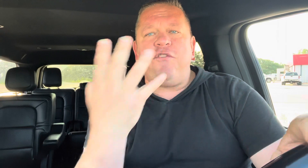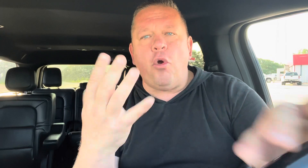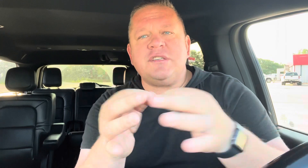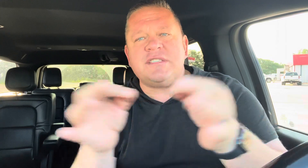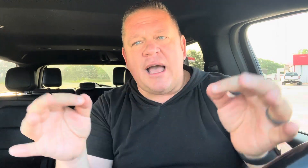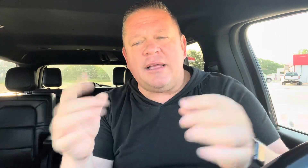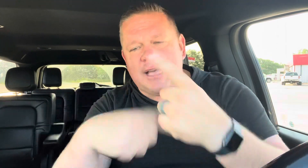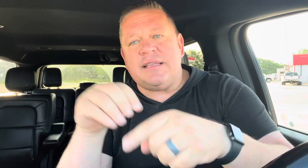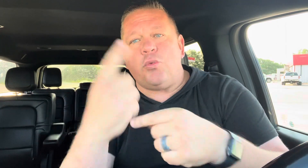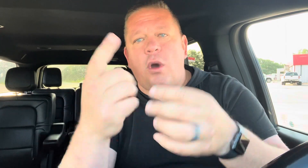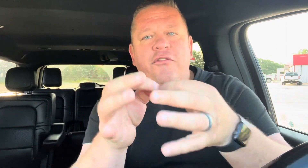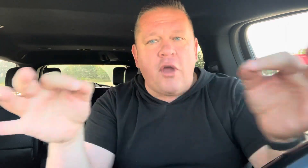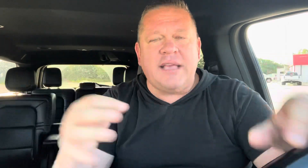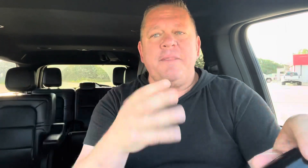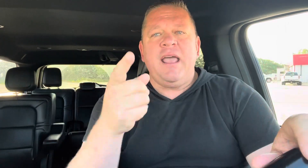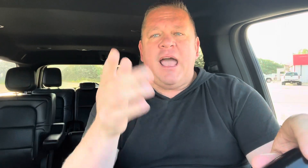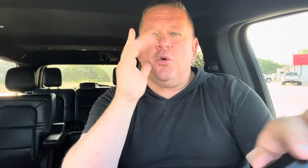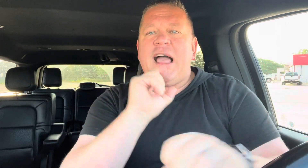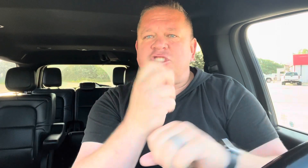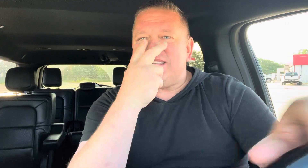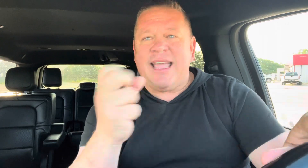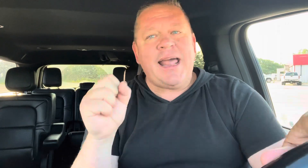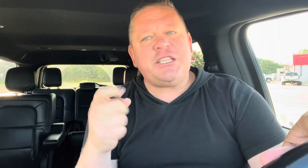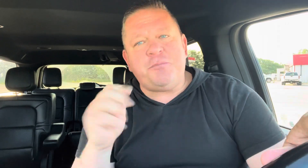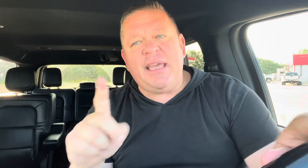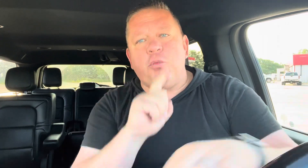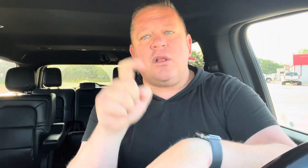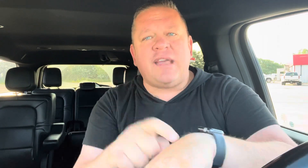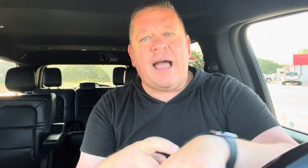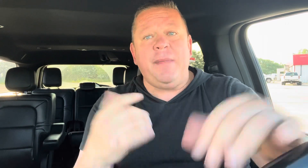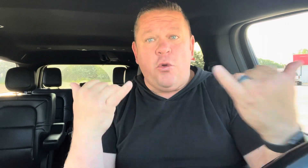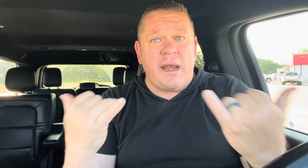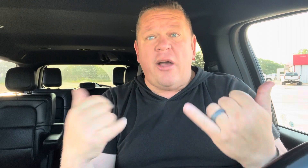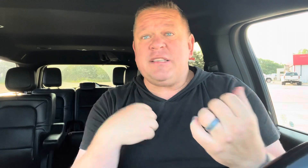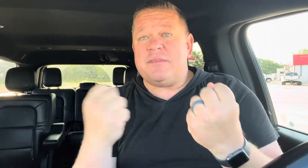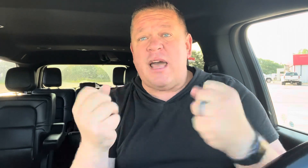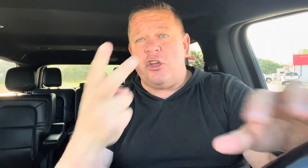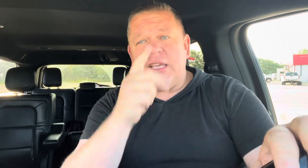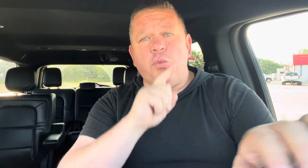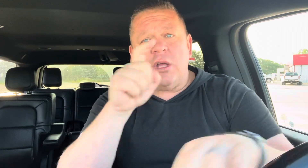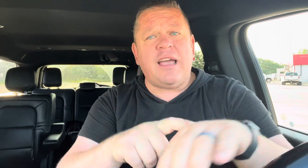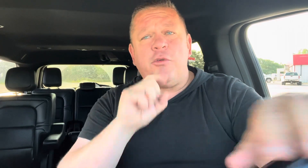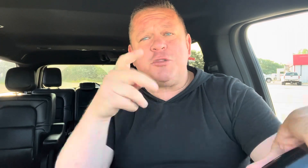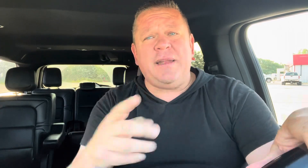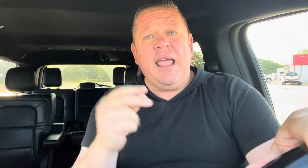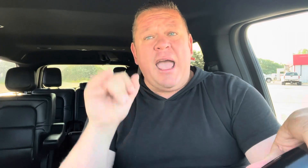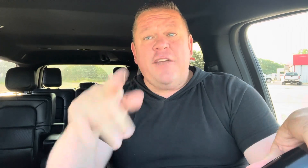four signs in one phrase, and you will actually see it at speed at real time. Right now, as I'm signing, you're seeing it real time, real speed. And if you